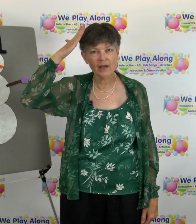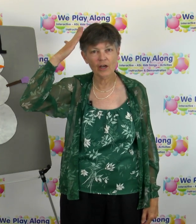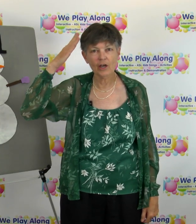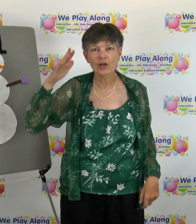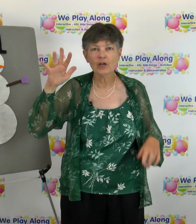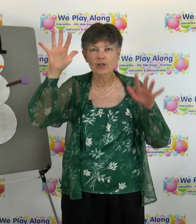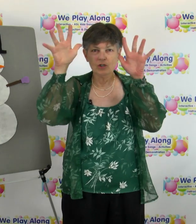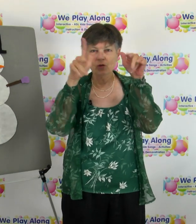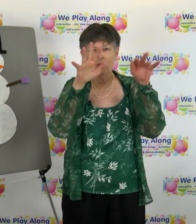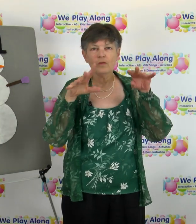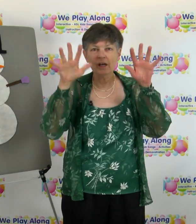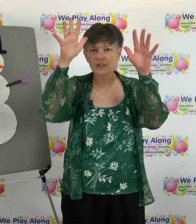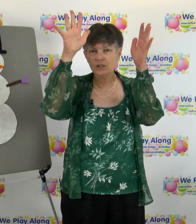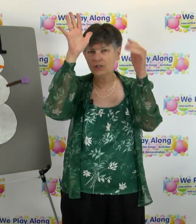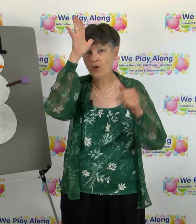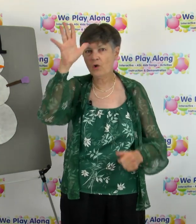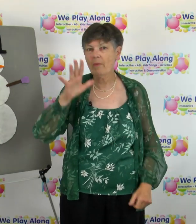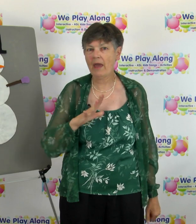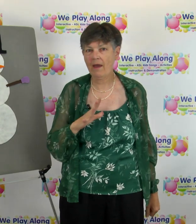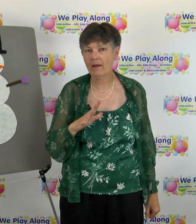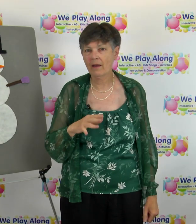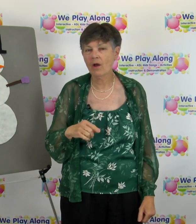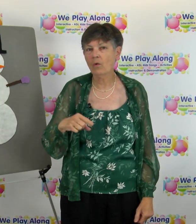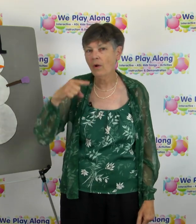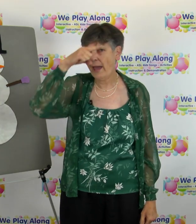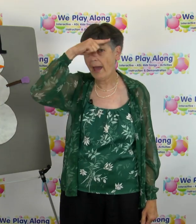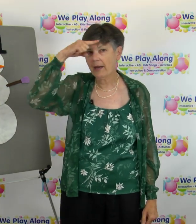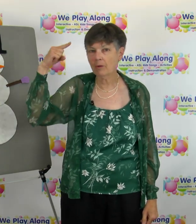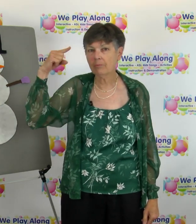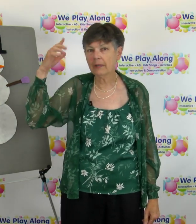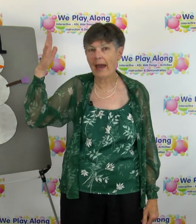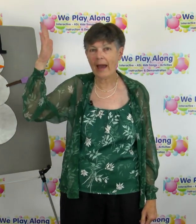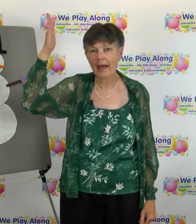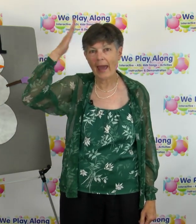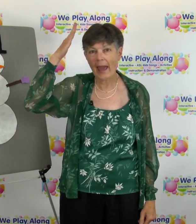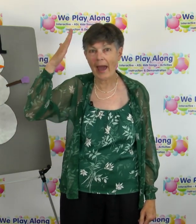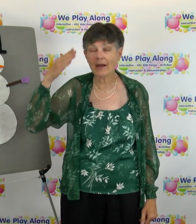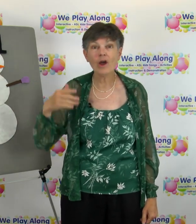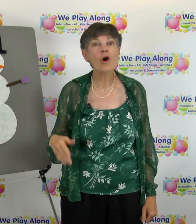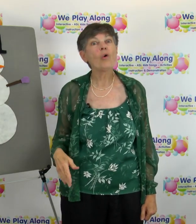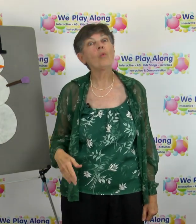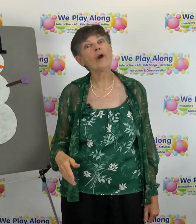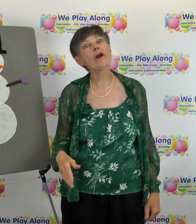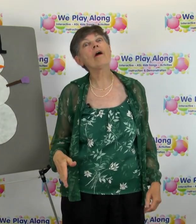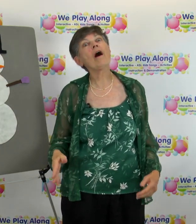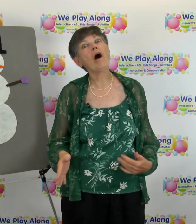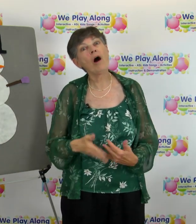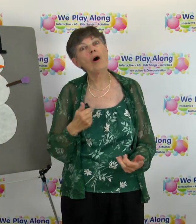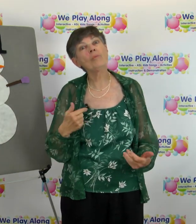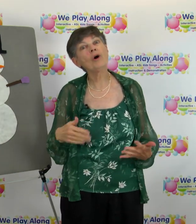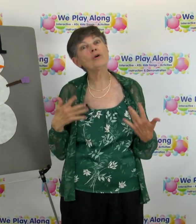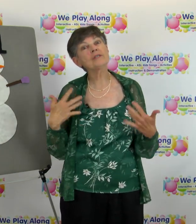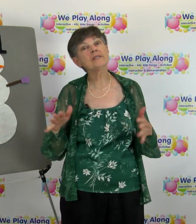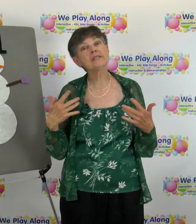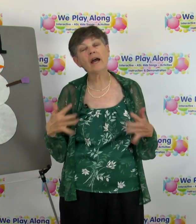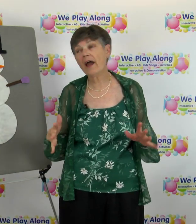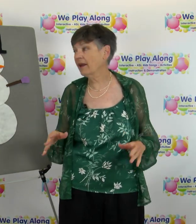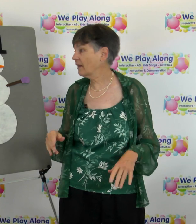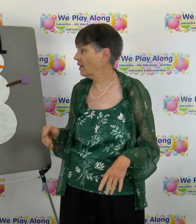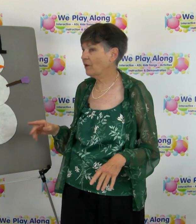to the snowman we'll add a black hat we're almost done and then